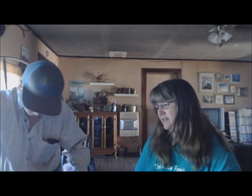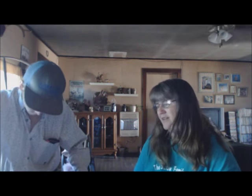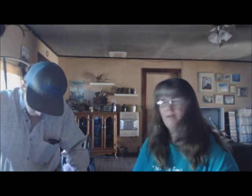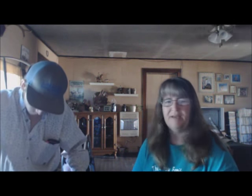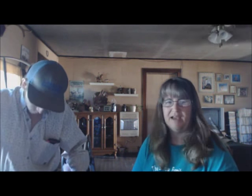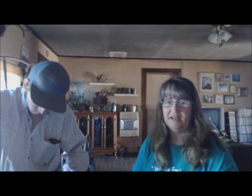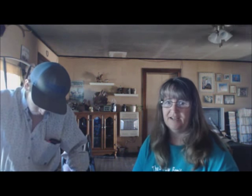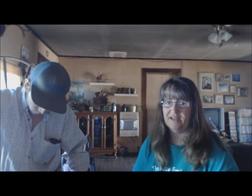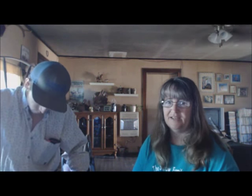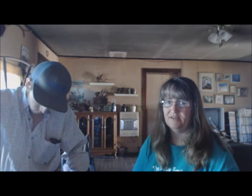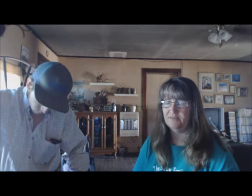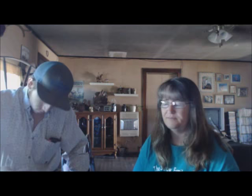a bad headache.